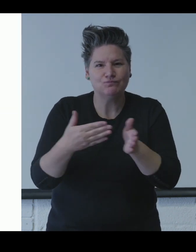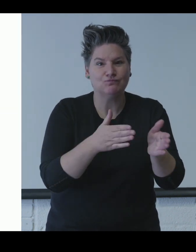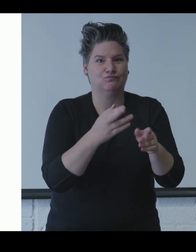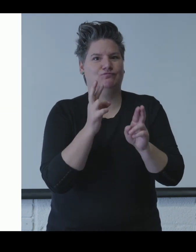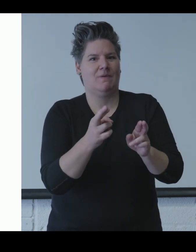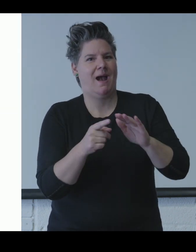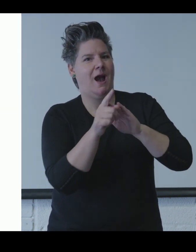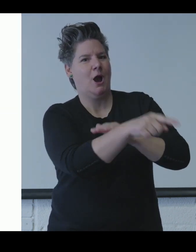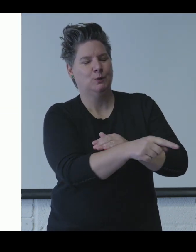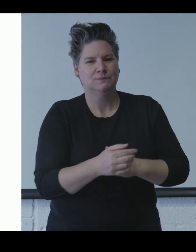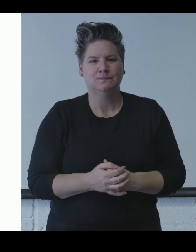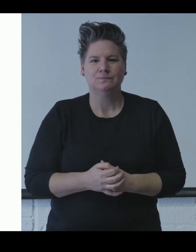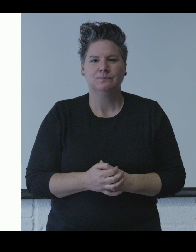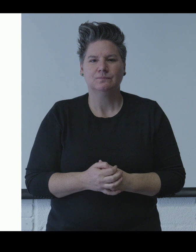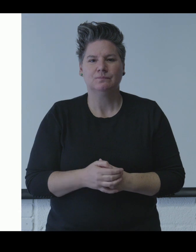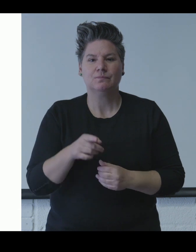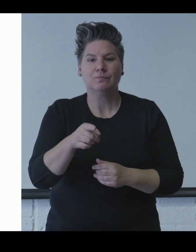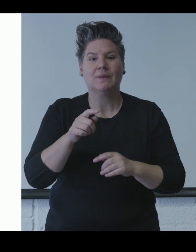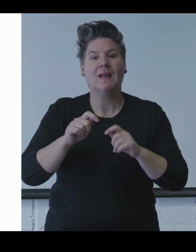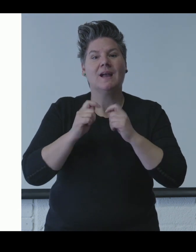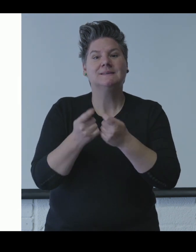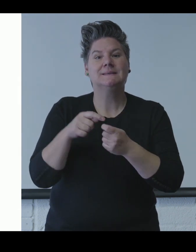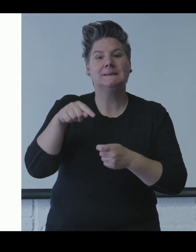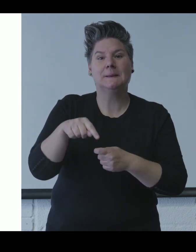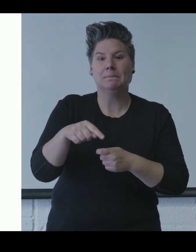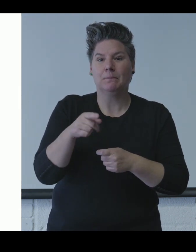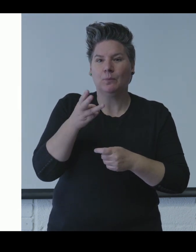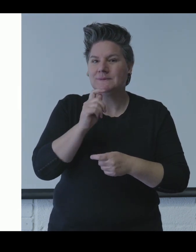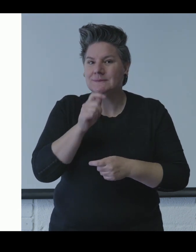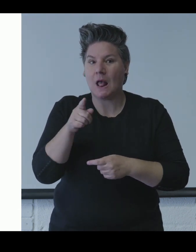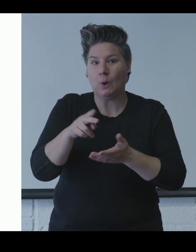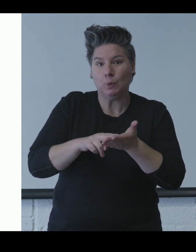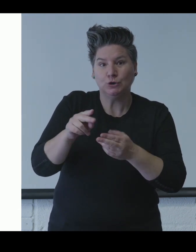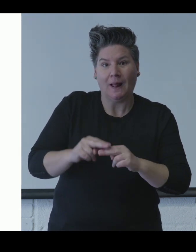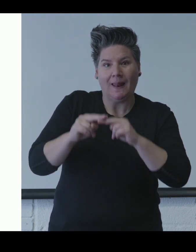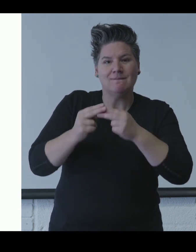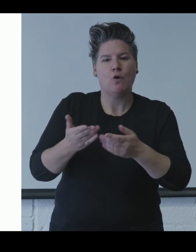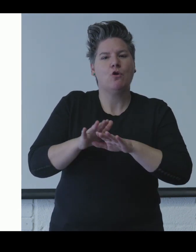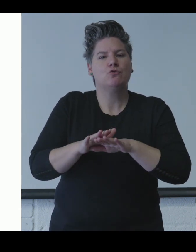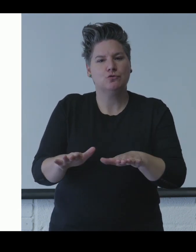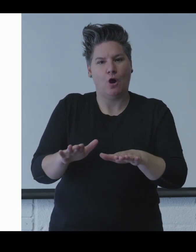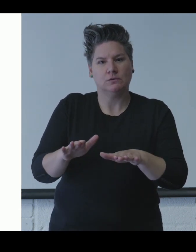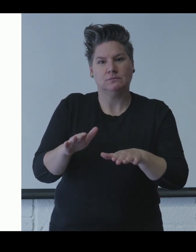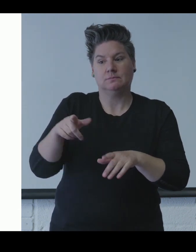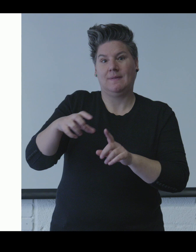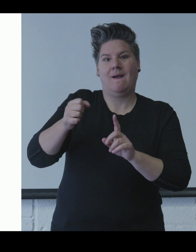The Heritage Centre team will tell you if you can use the lift, or they will direct you towards the stairs if the main lifts cannot be used.